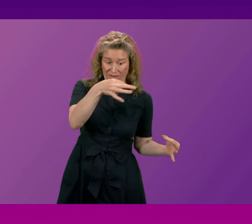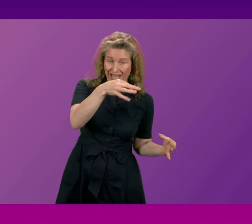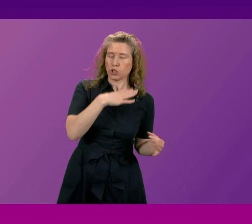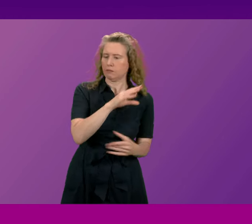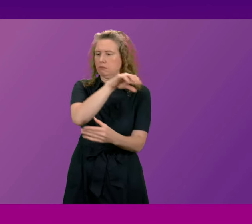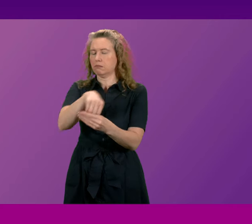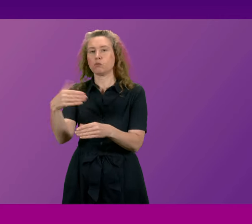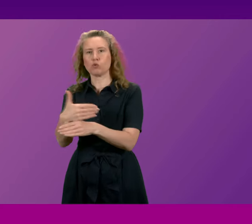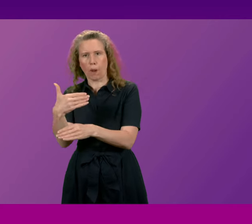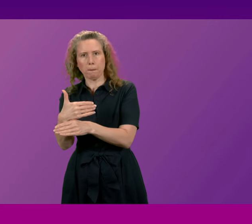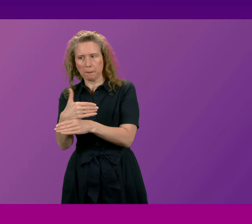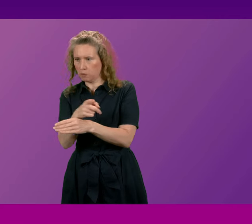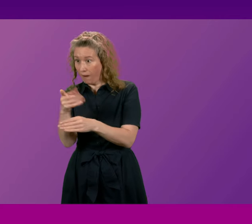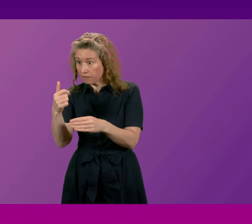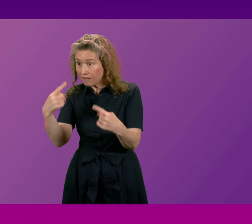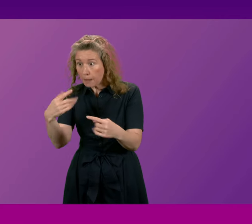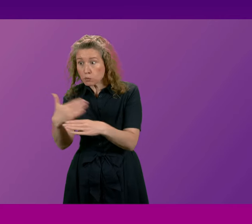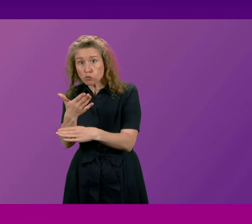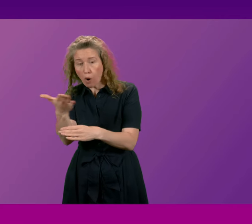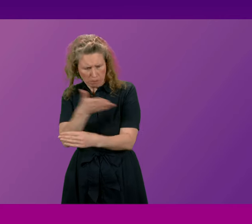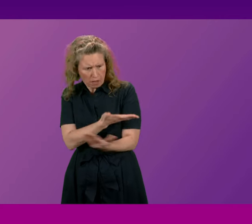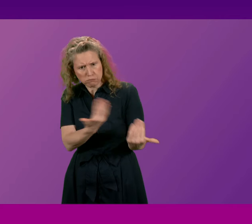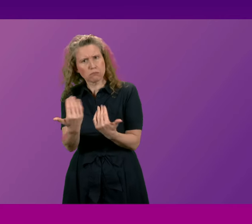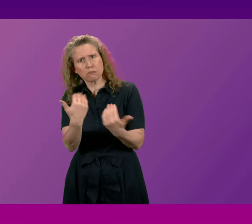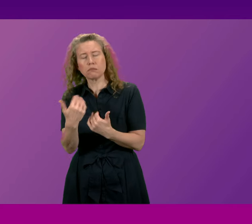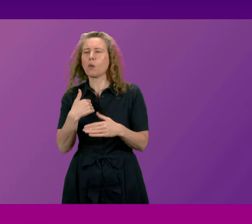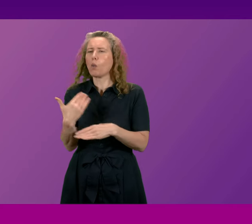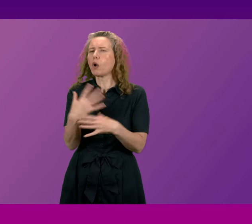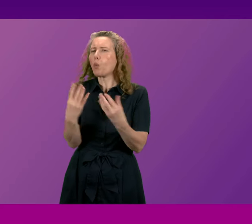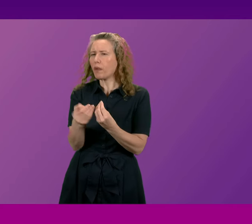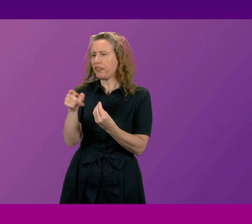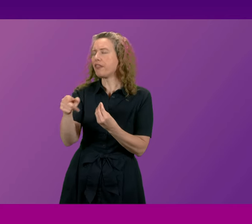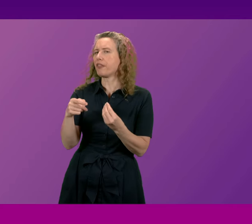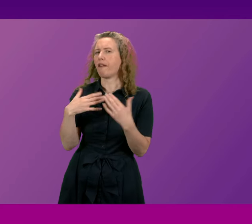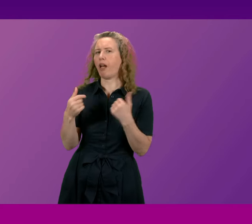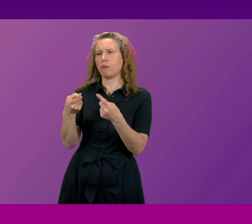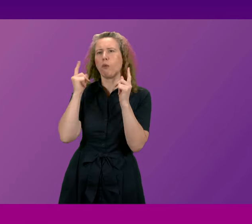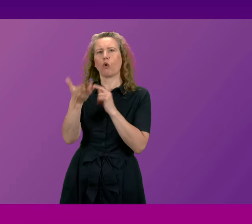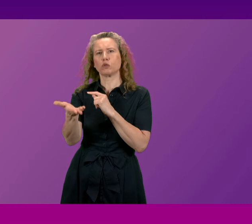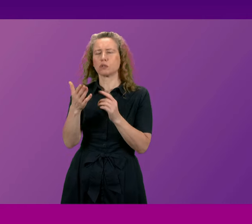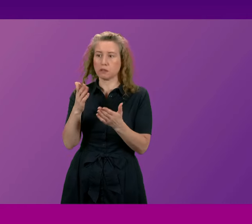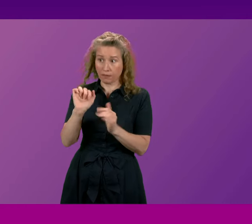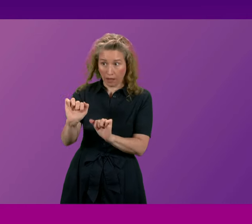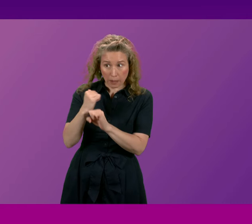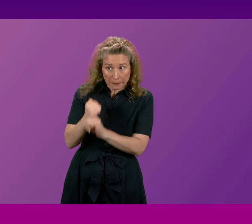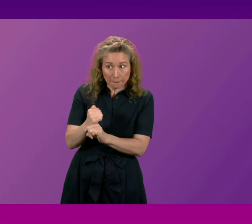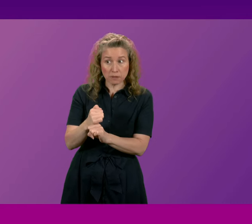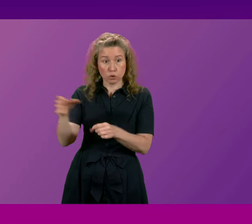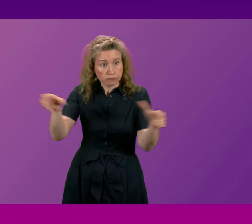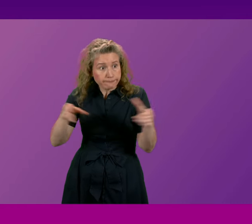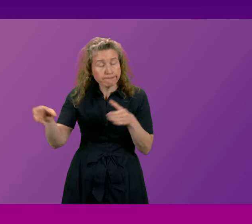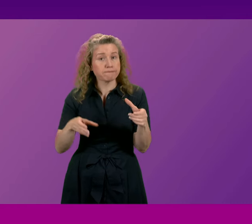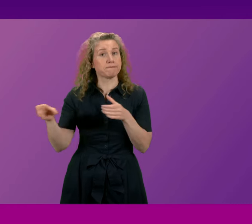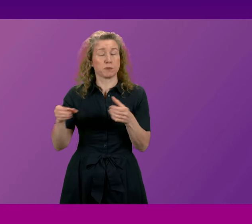in available roles within the National Health Service and we work with boards to ensure that we reinforce their commitment to maximising the